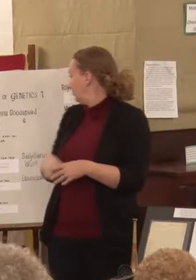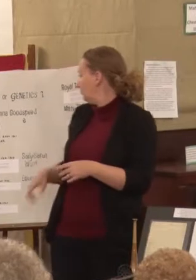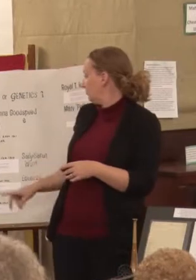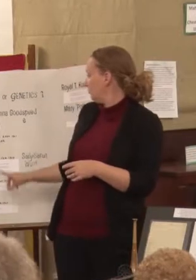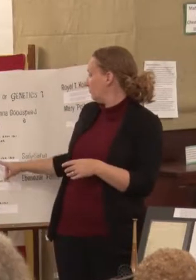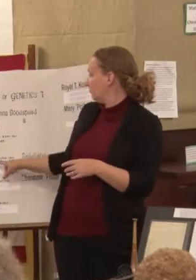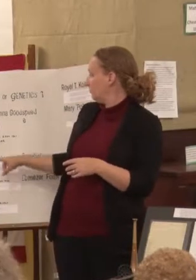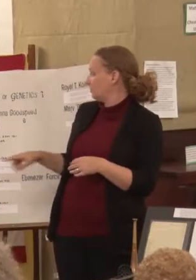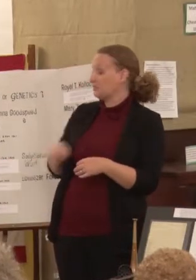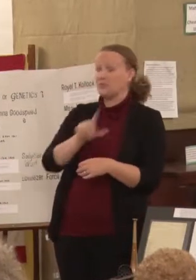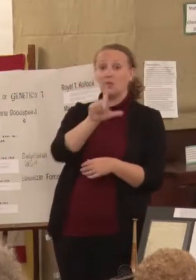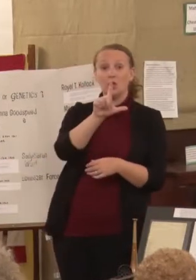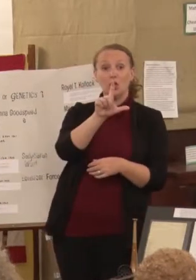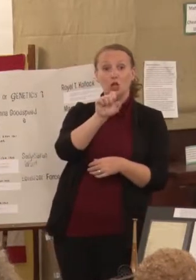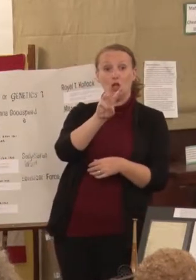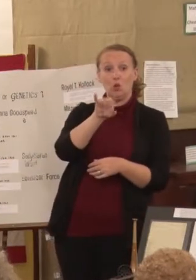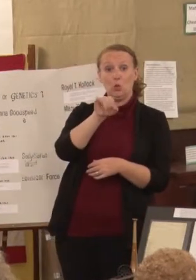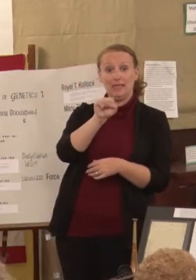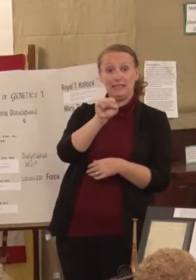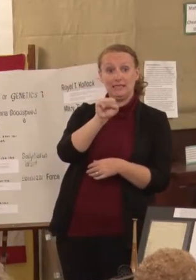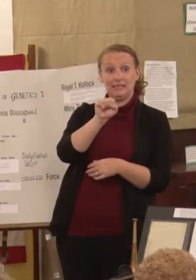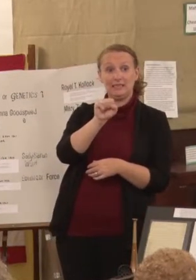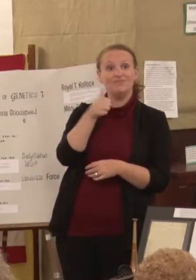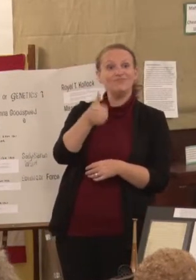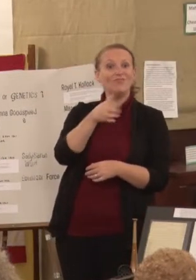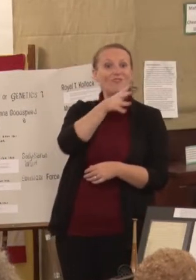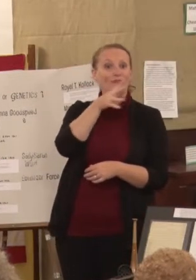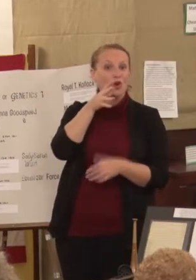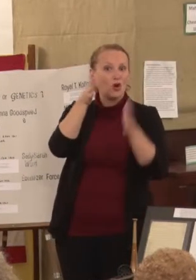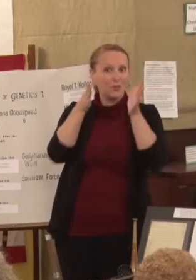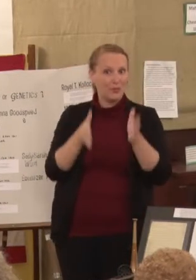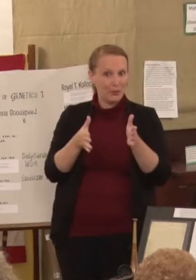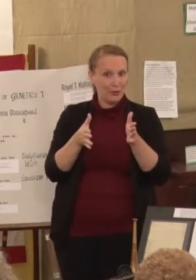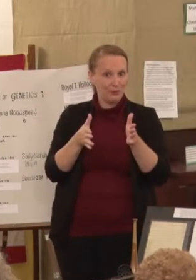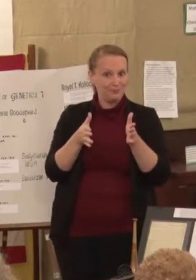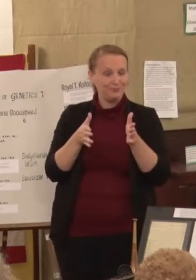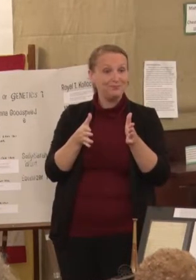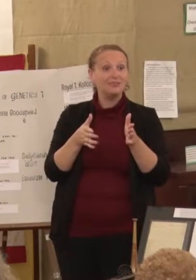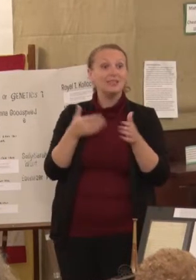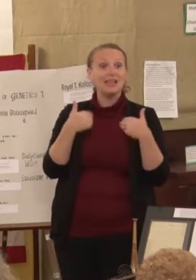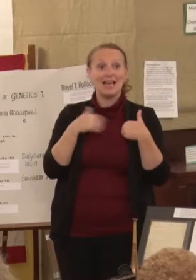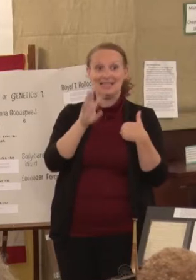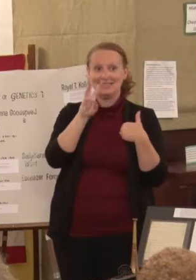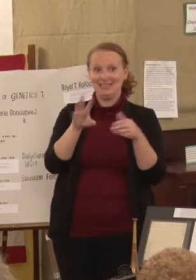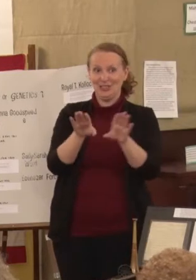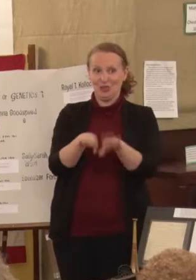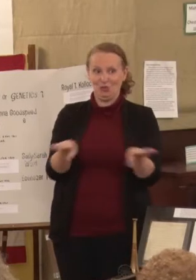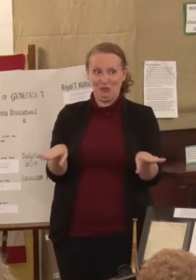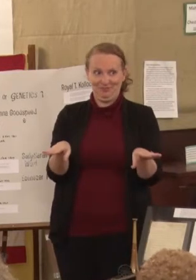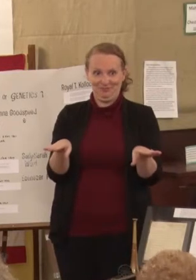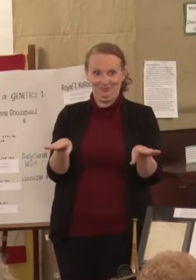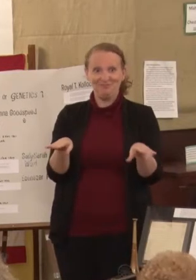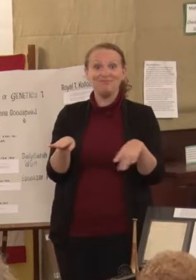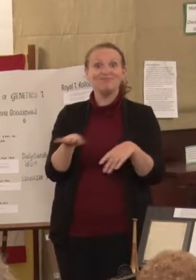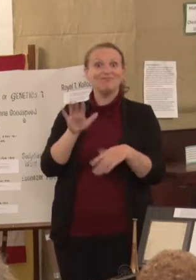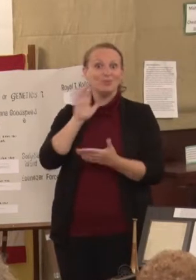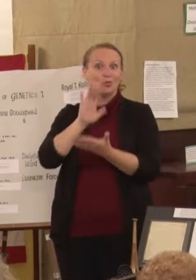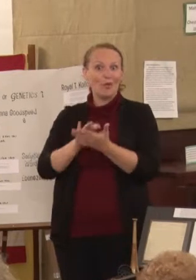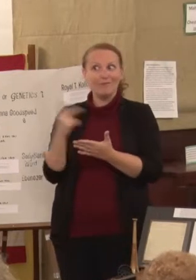was a farmer. And he had six children. He and his wife took care of the kids. Again,